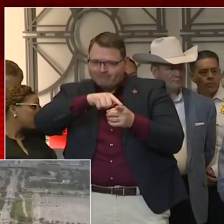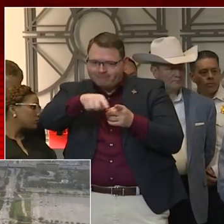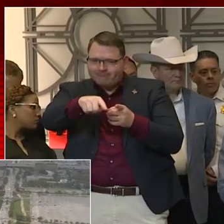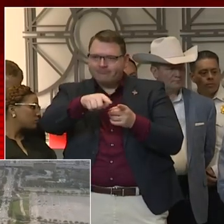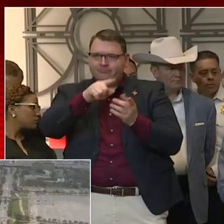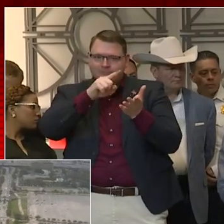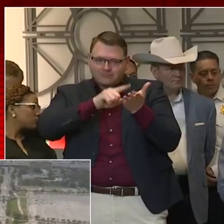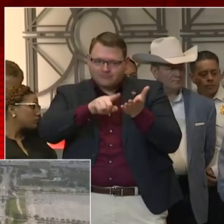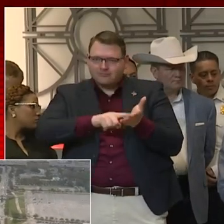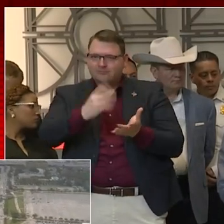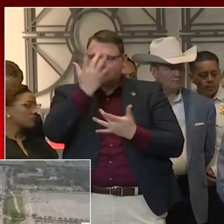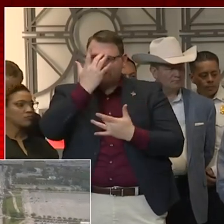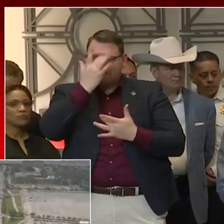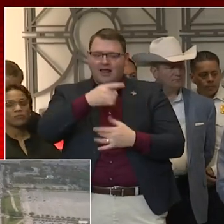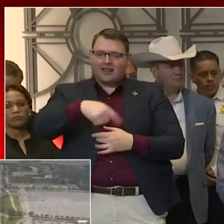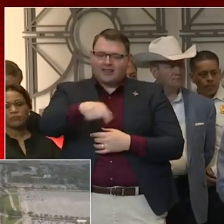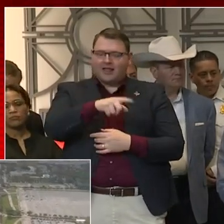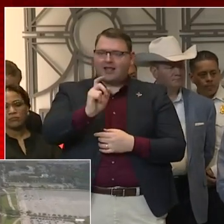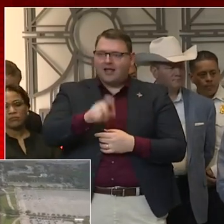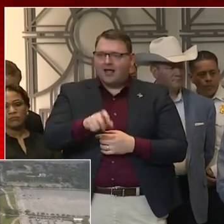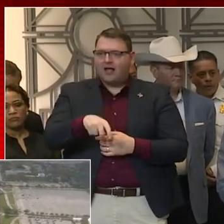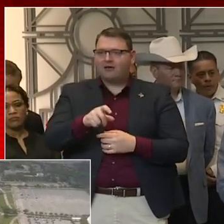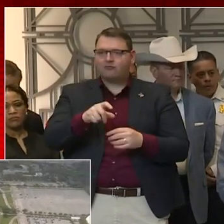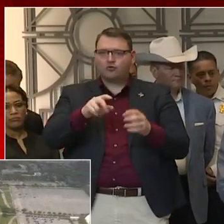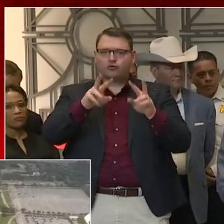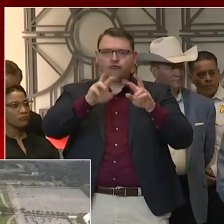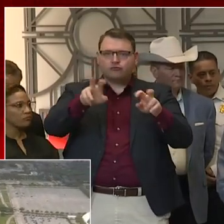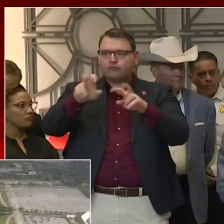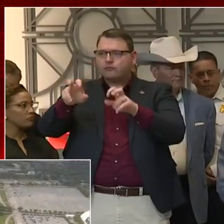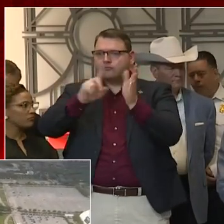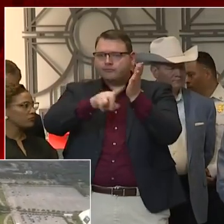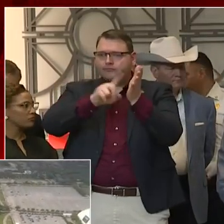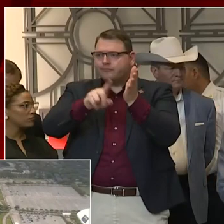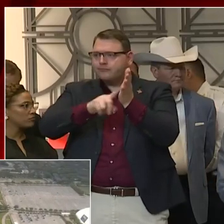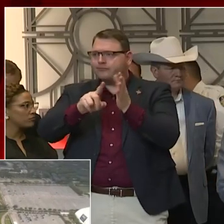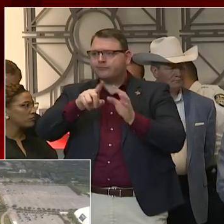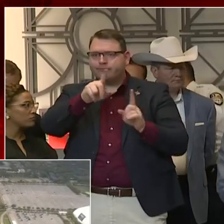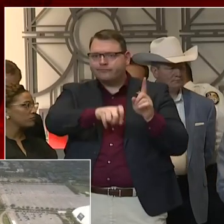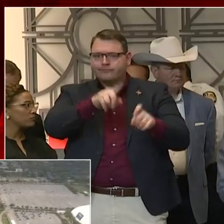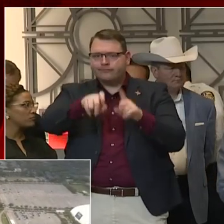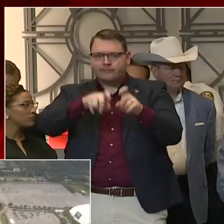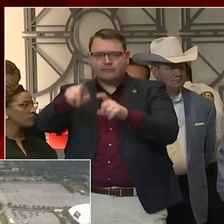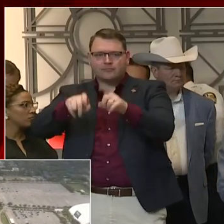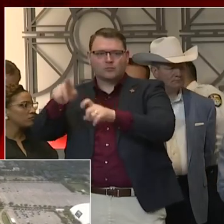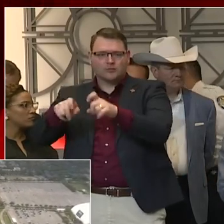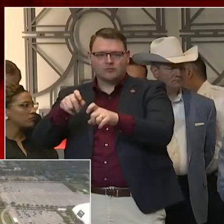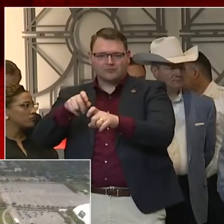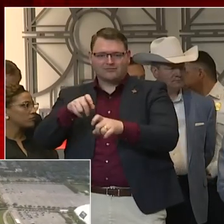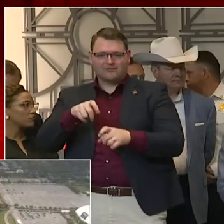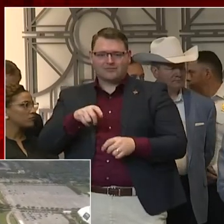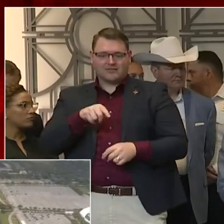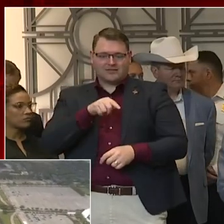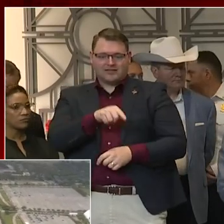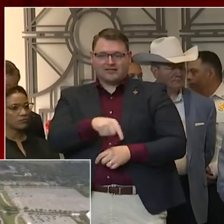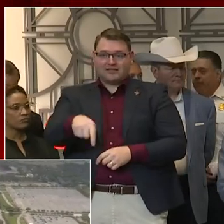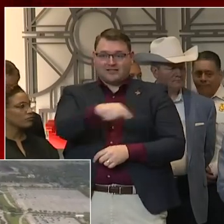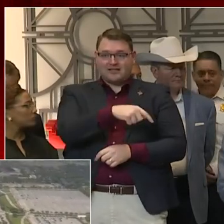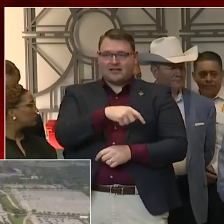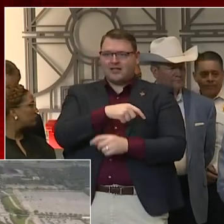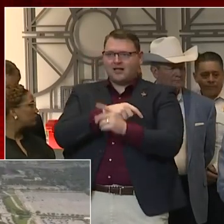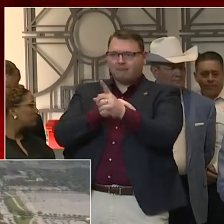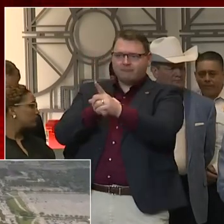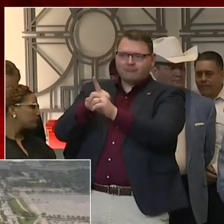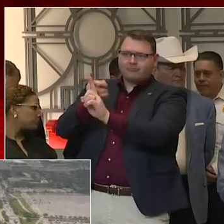investigation. And so they're still honing in on exactly the contacts of this individual. Obviously,